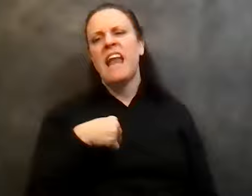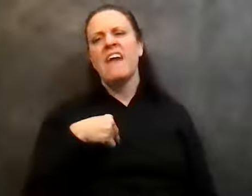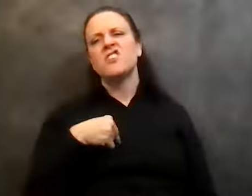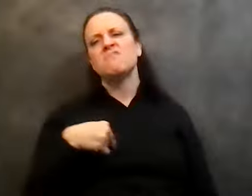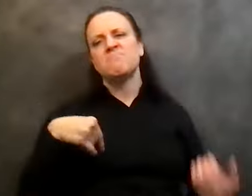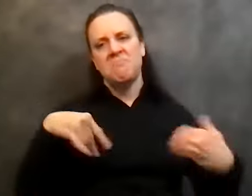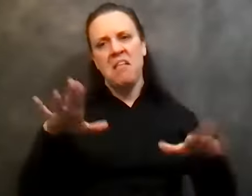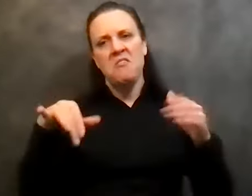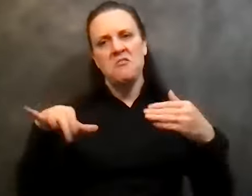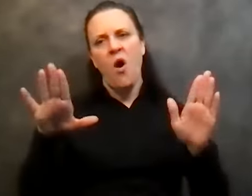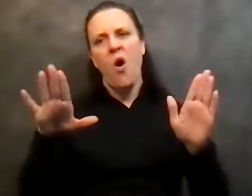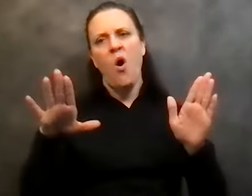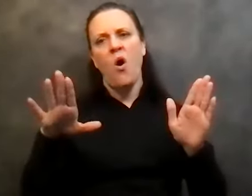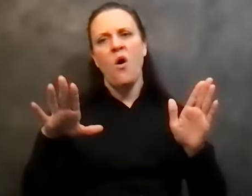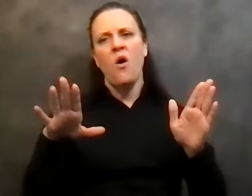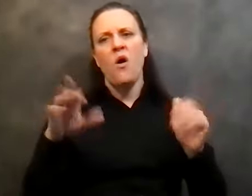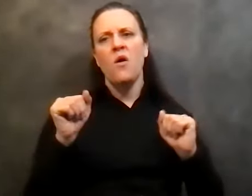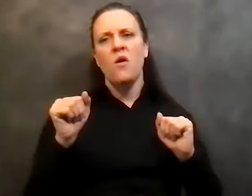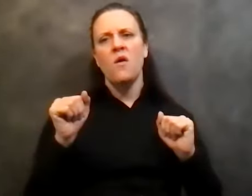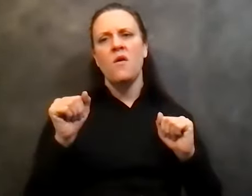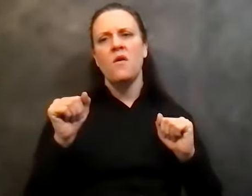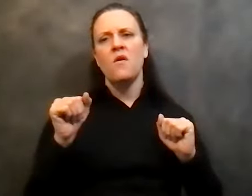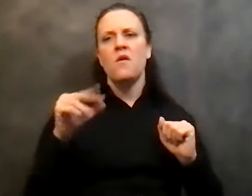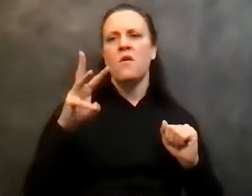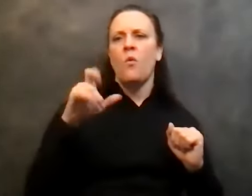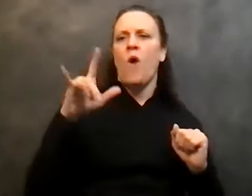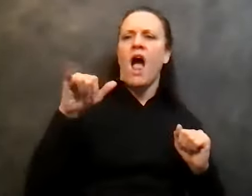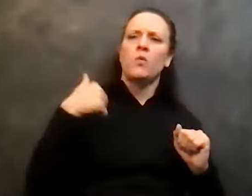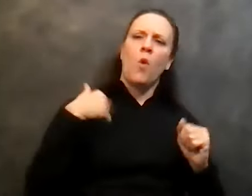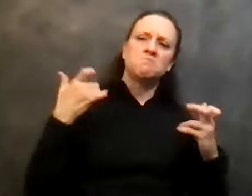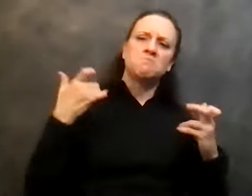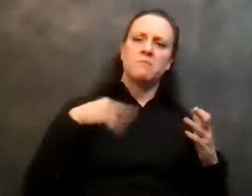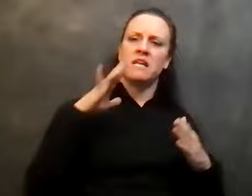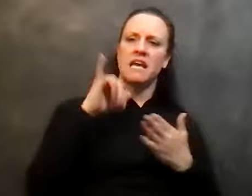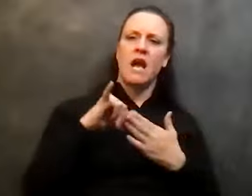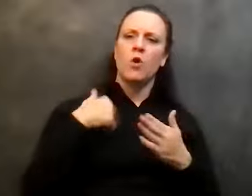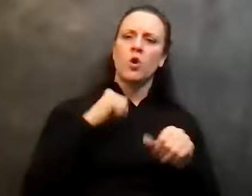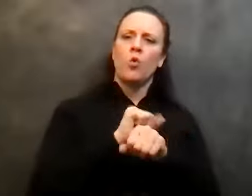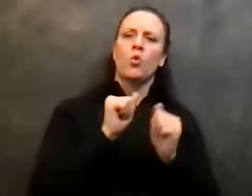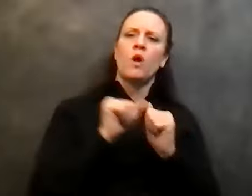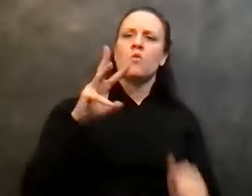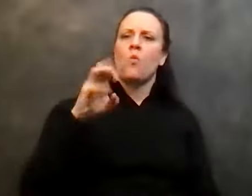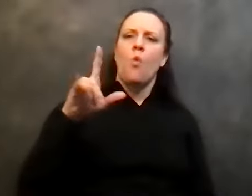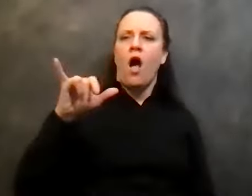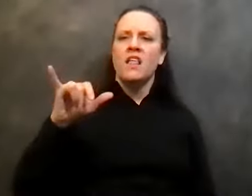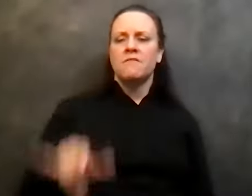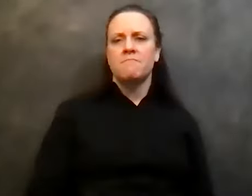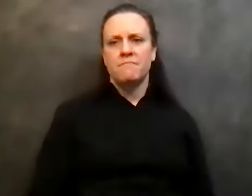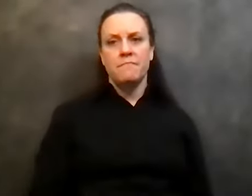you know, Wally just want, you know, you know, Wally wants me to be the cookie guy. I'm going to work with Wally. And a lot of people